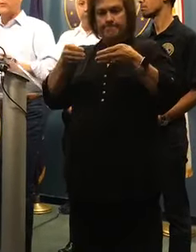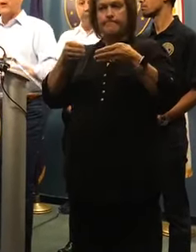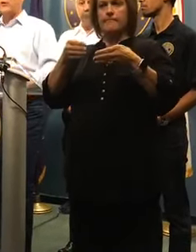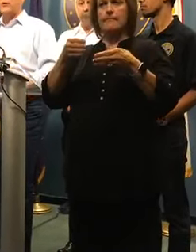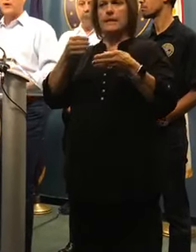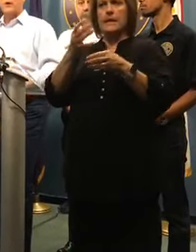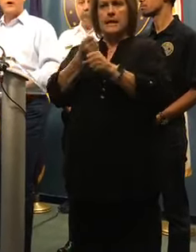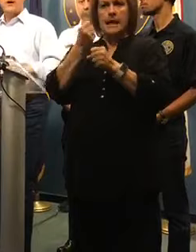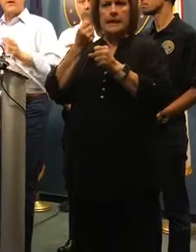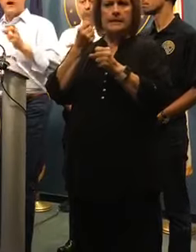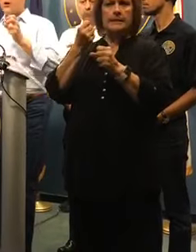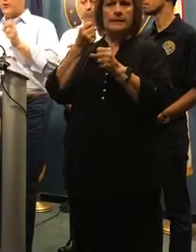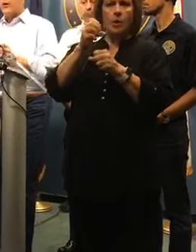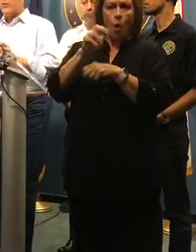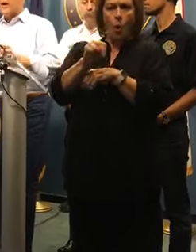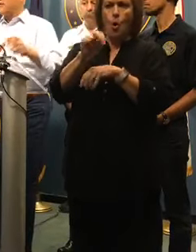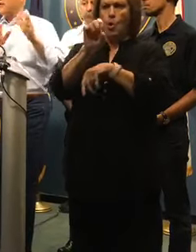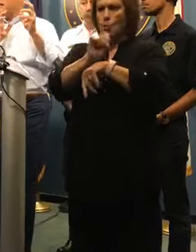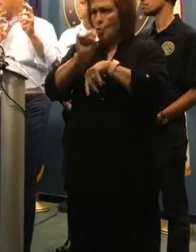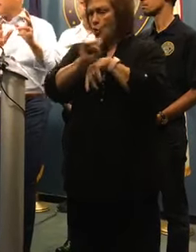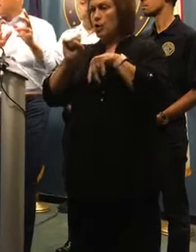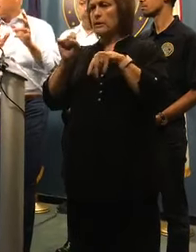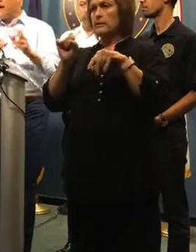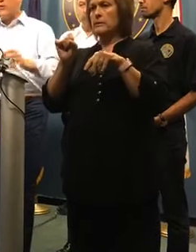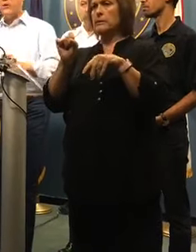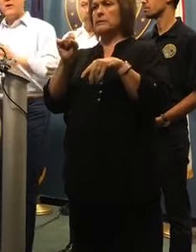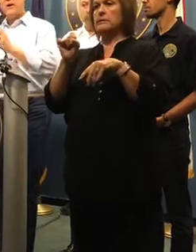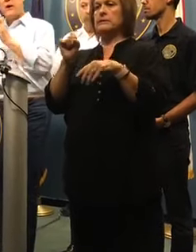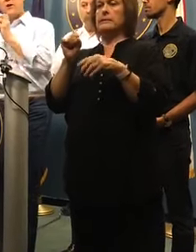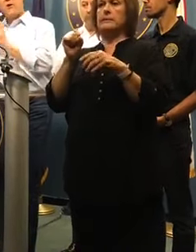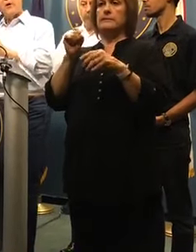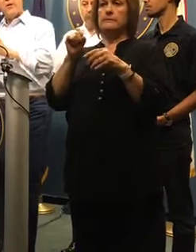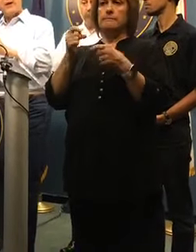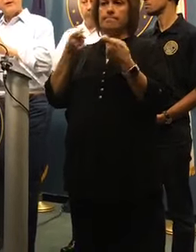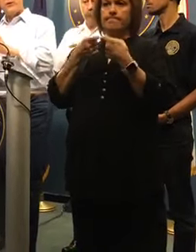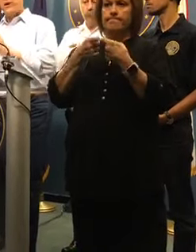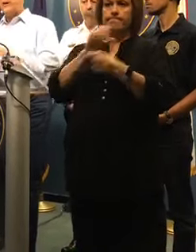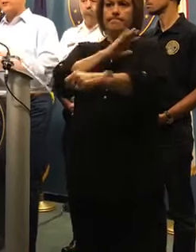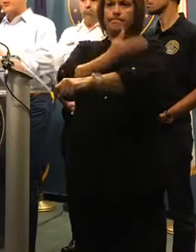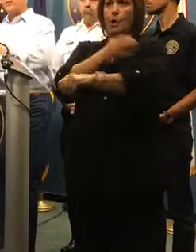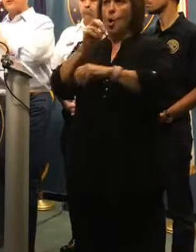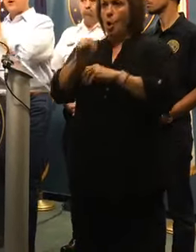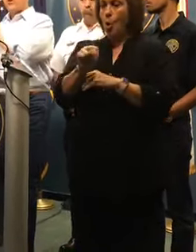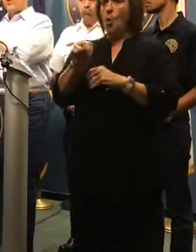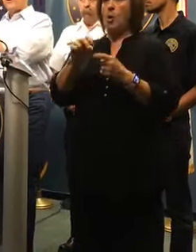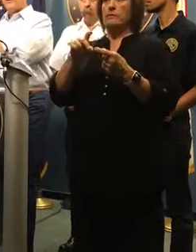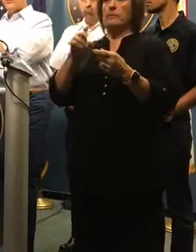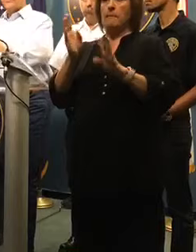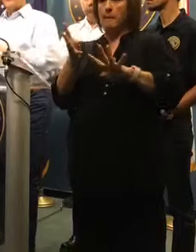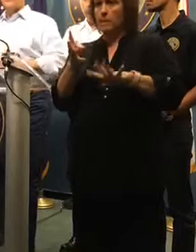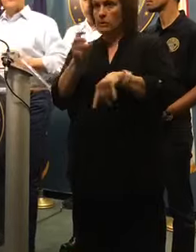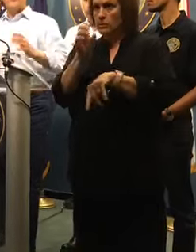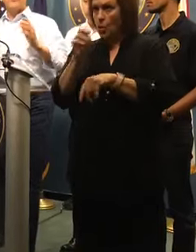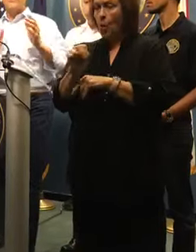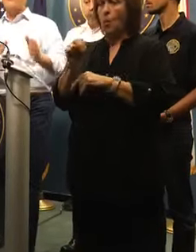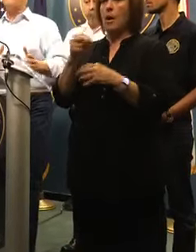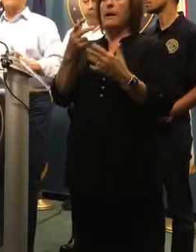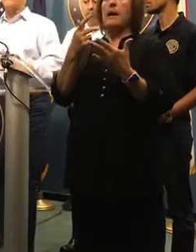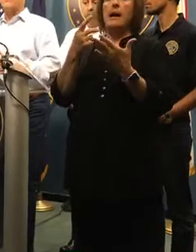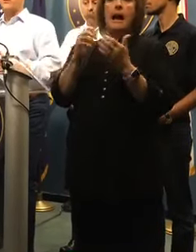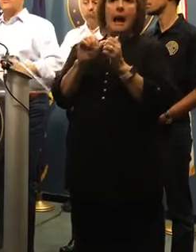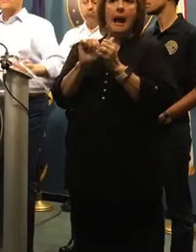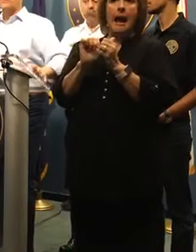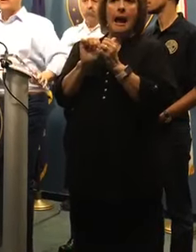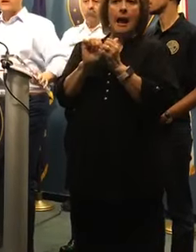good information about our current capacity as it relates to power, our current capacity relating to pumps, what it is that we need in the future, and how